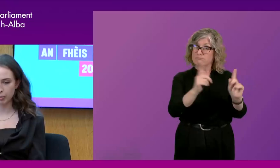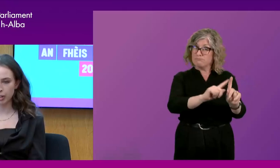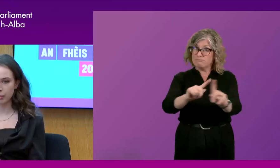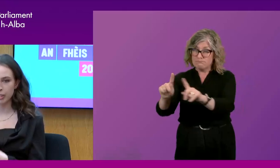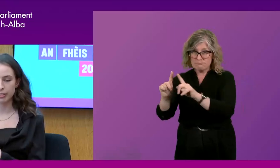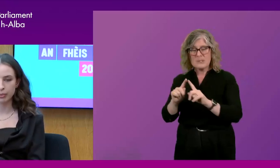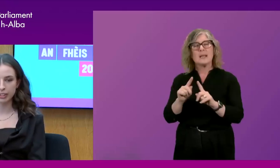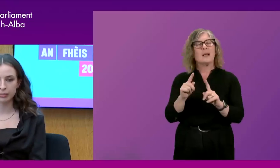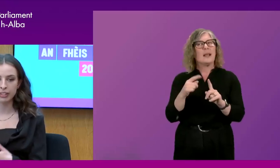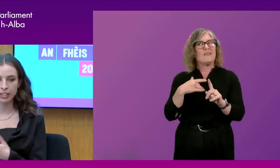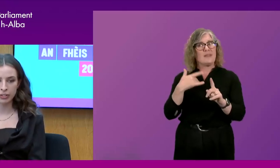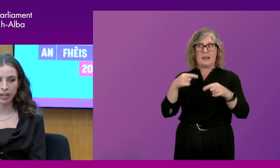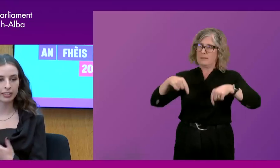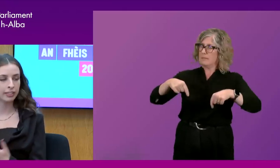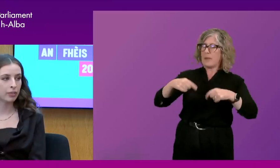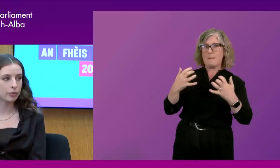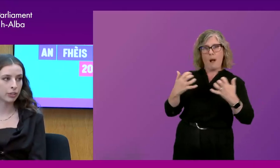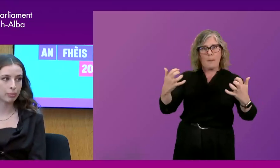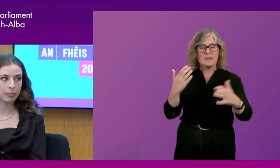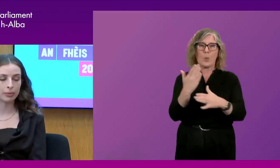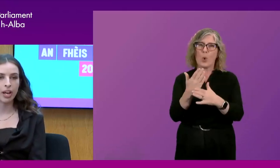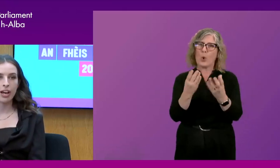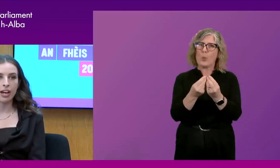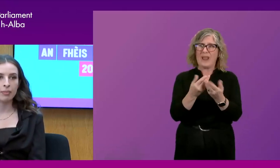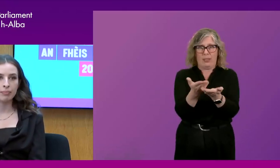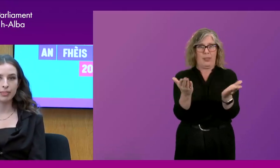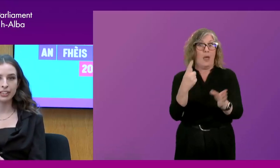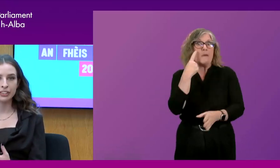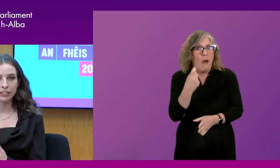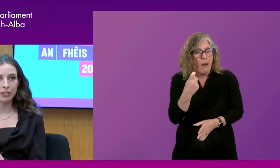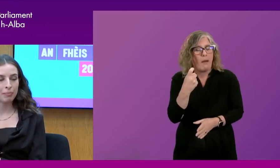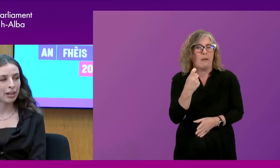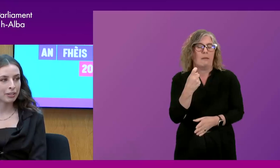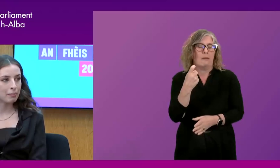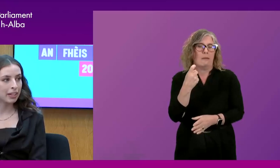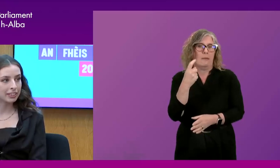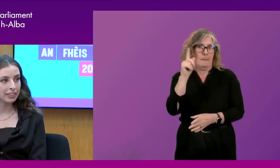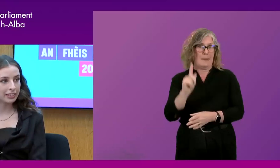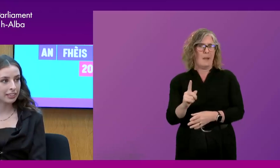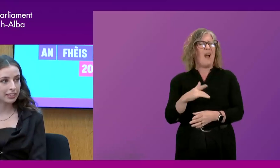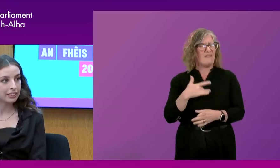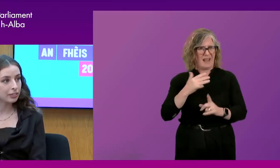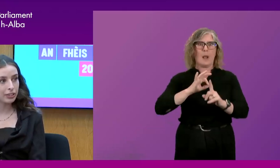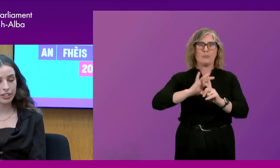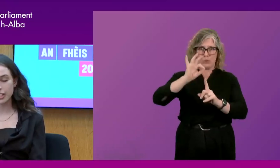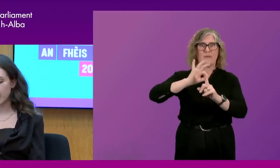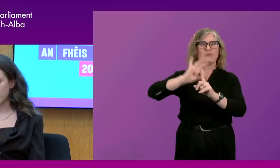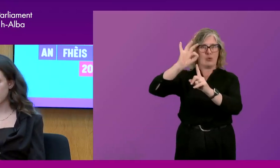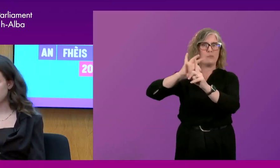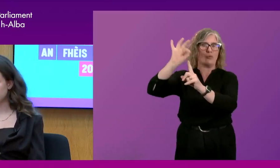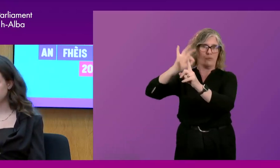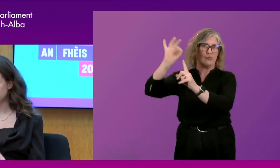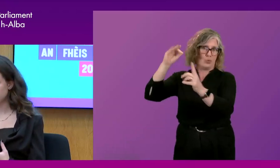in how the Parliament works with and interacts and involves young people, it's just gotten better and better since devolution.